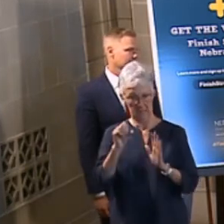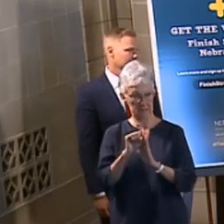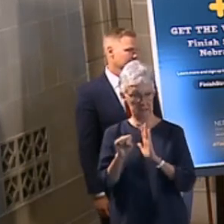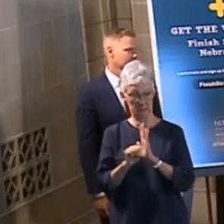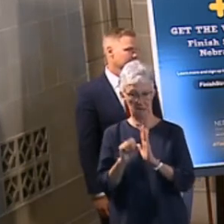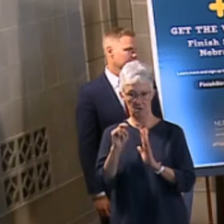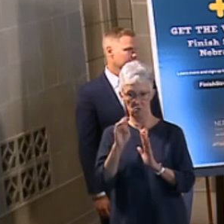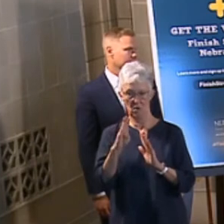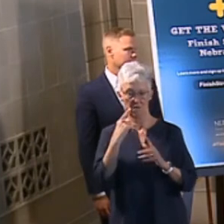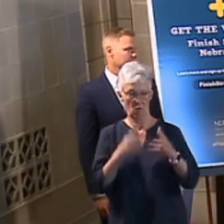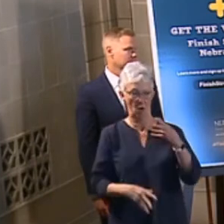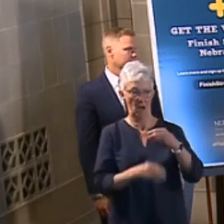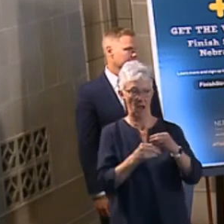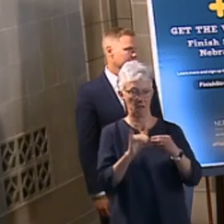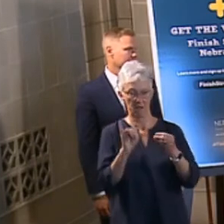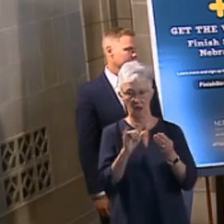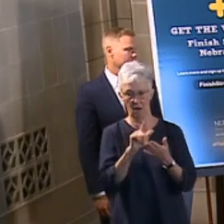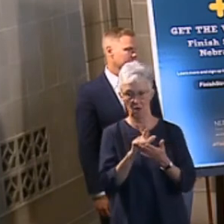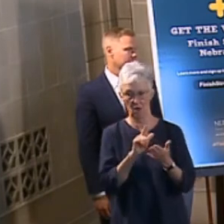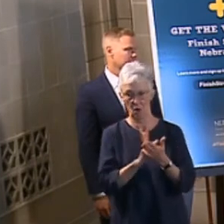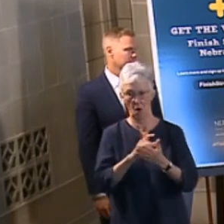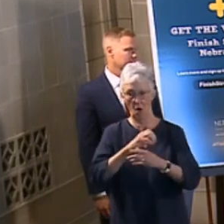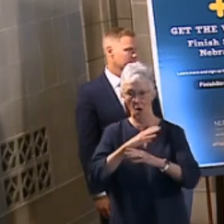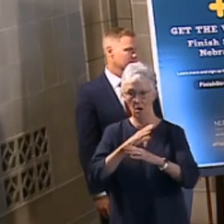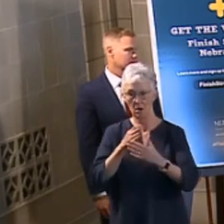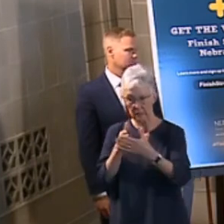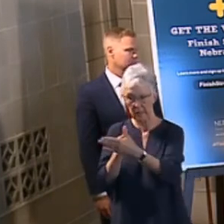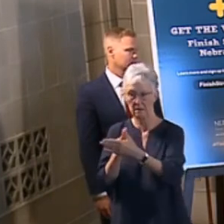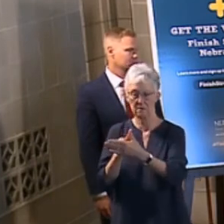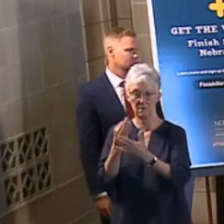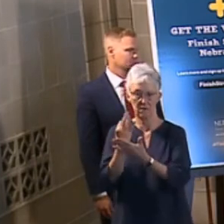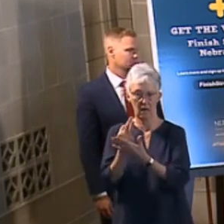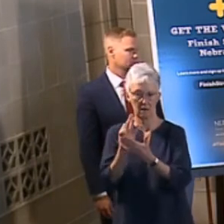in the fight against financial exploitation. Thank you.